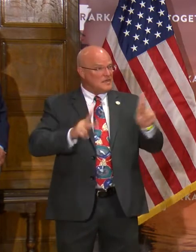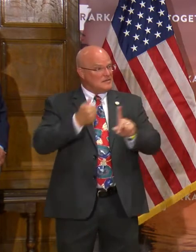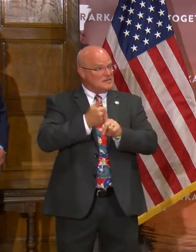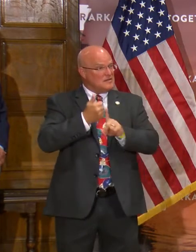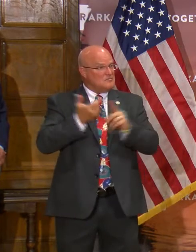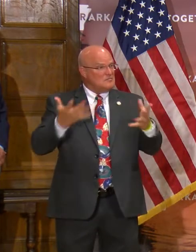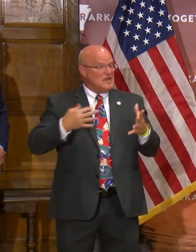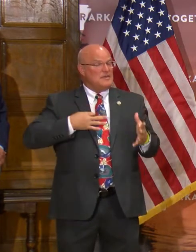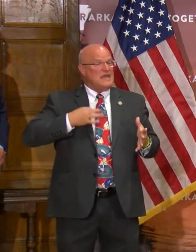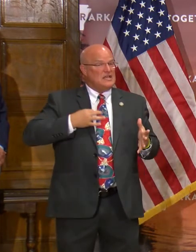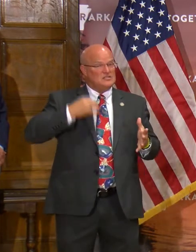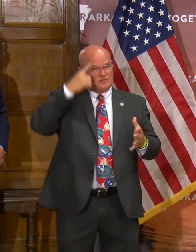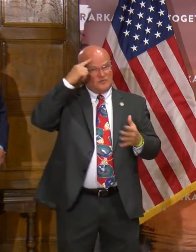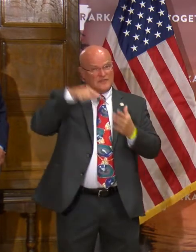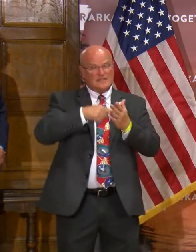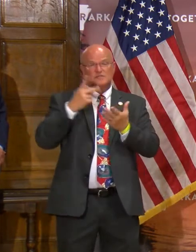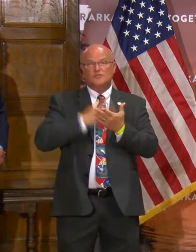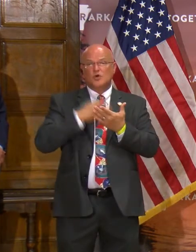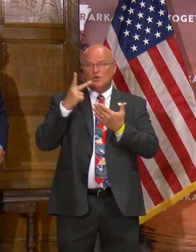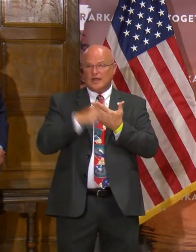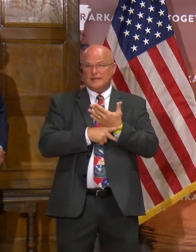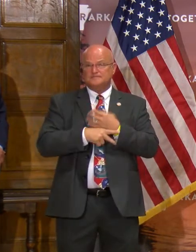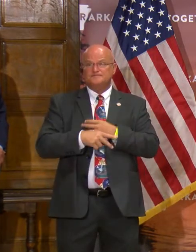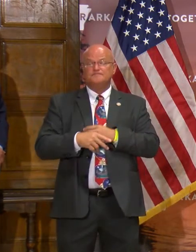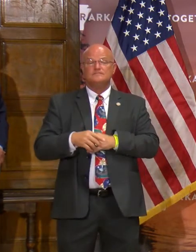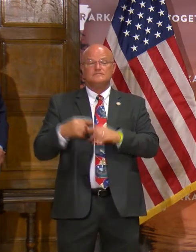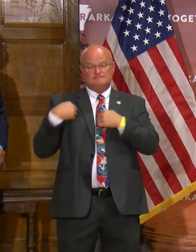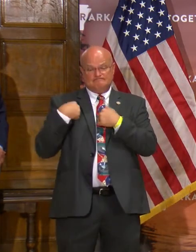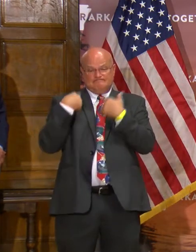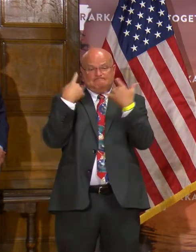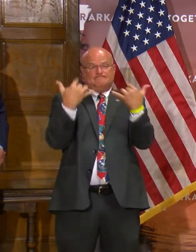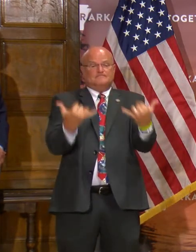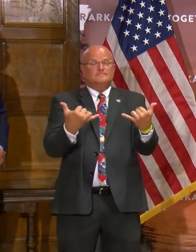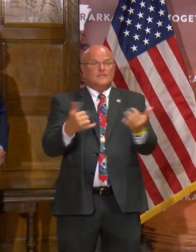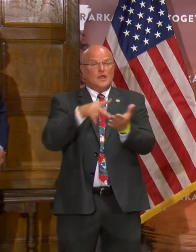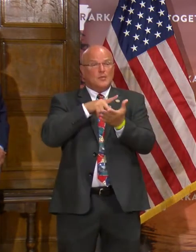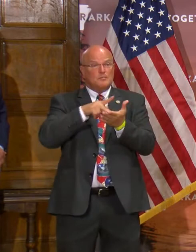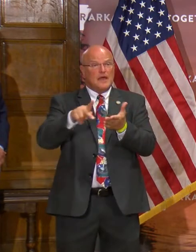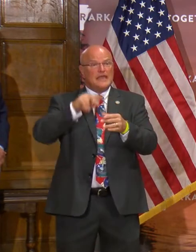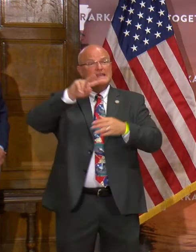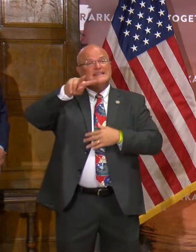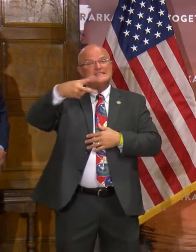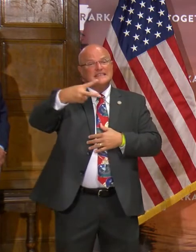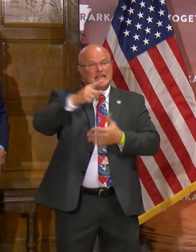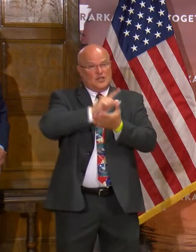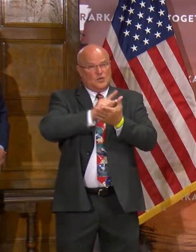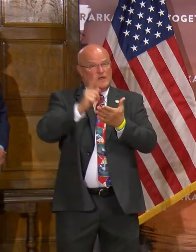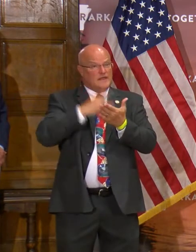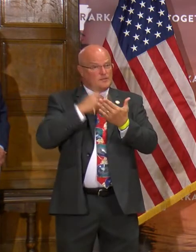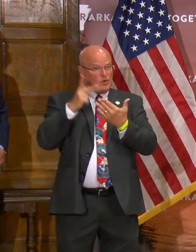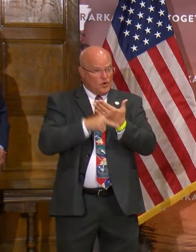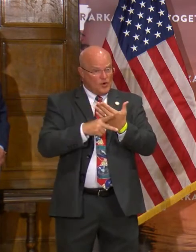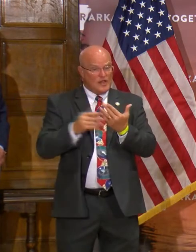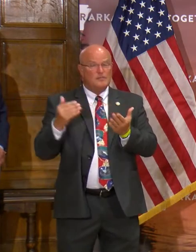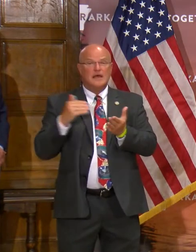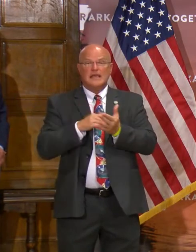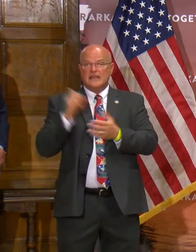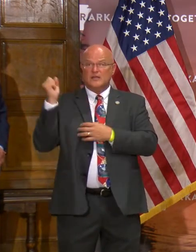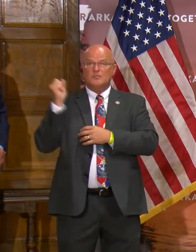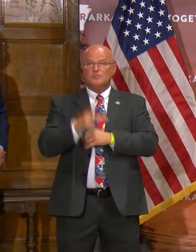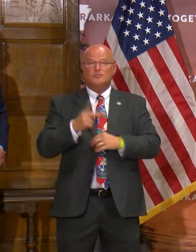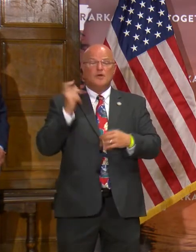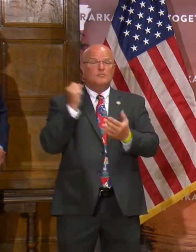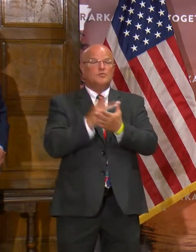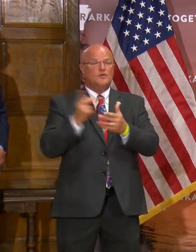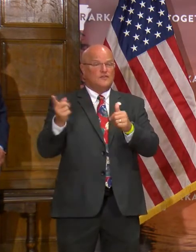may be eligible for this program. To date, we are starting to pay into the second week of the program. Again, we've been approved for the